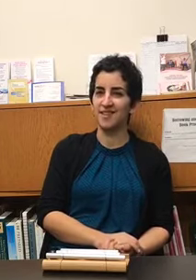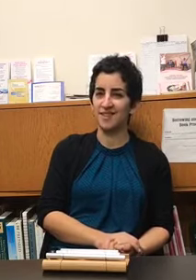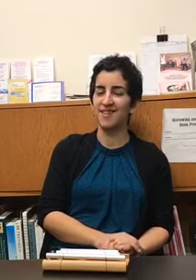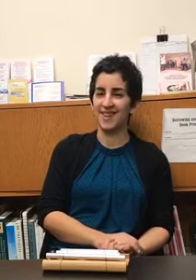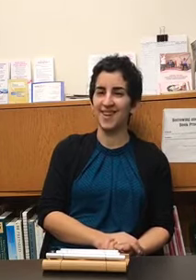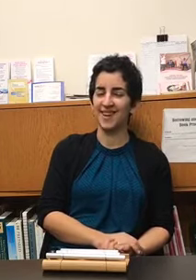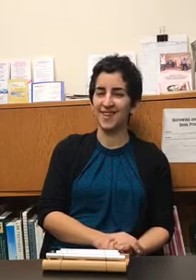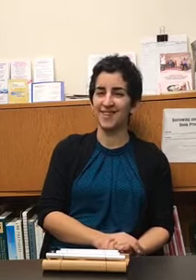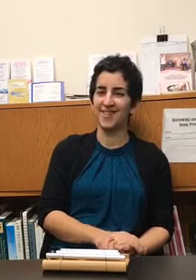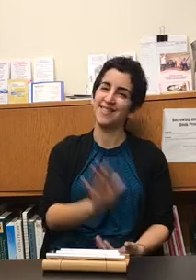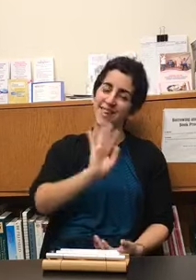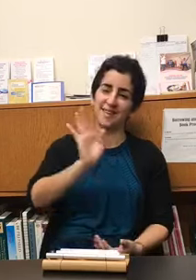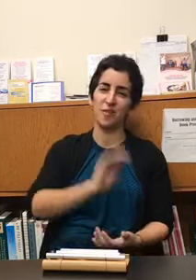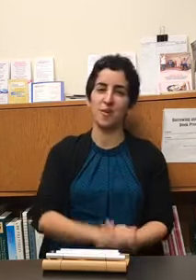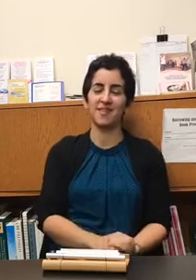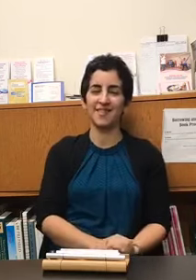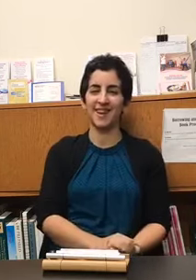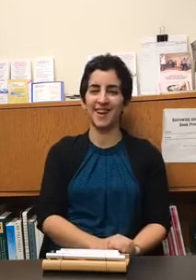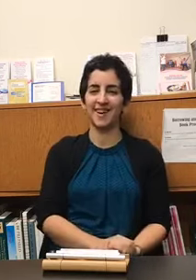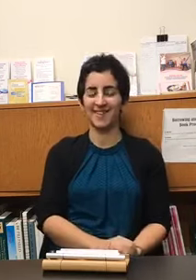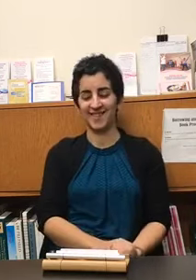thanks everyone take care thanks